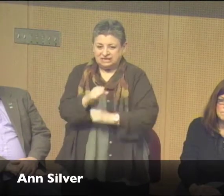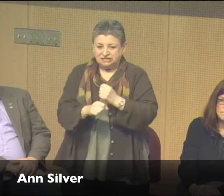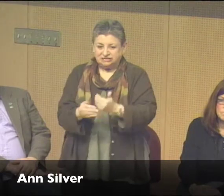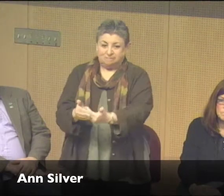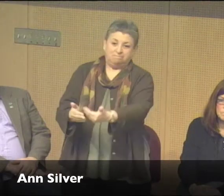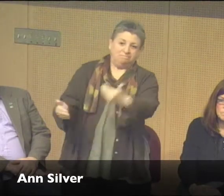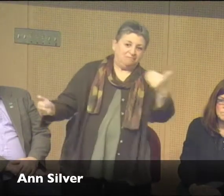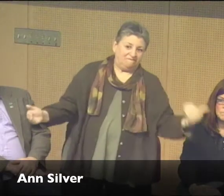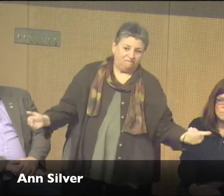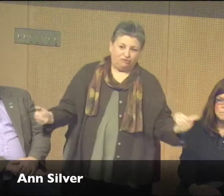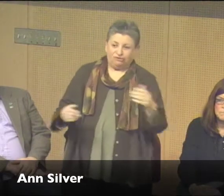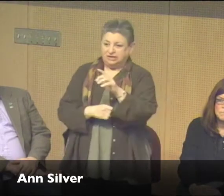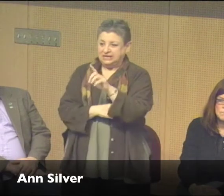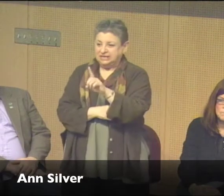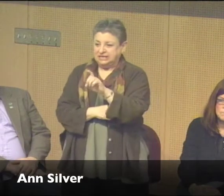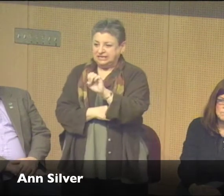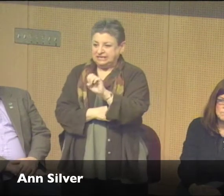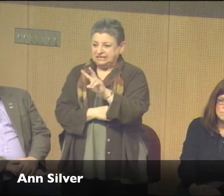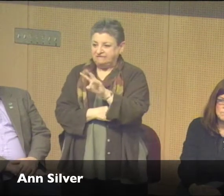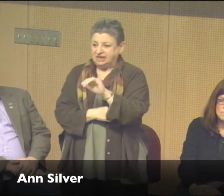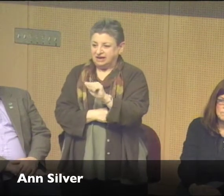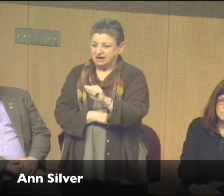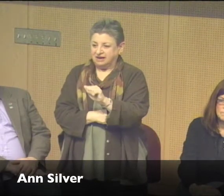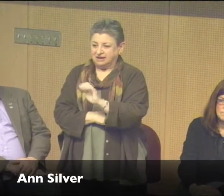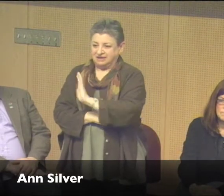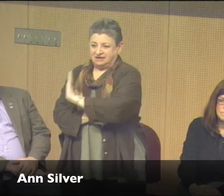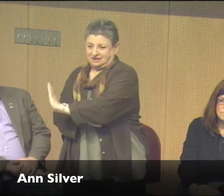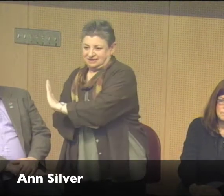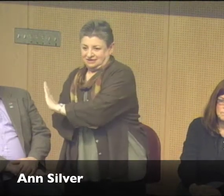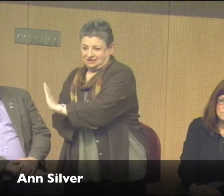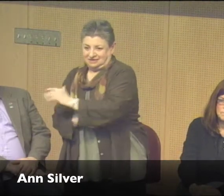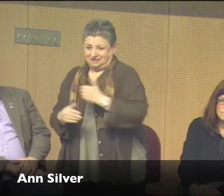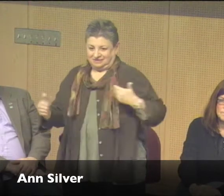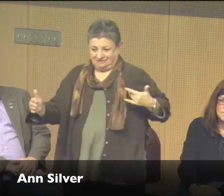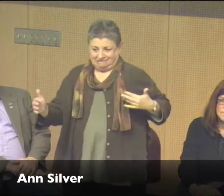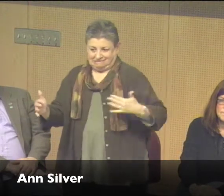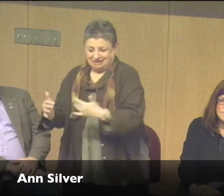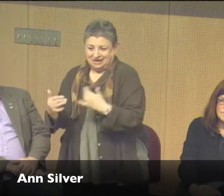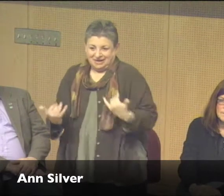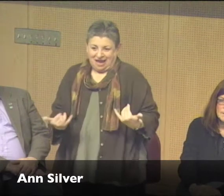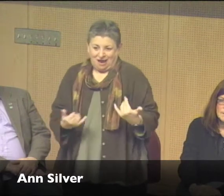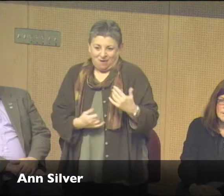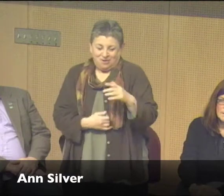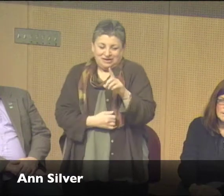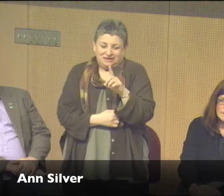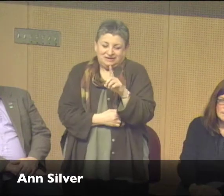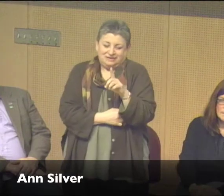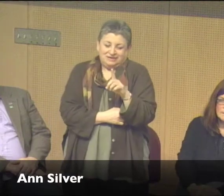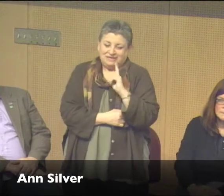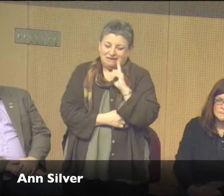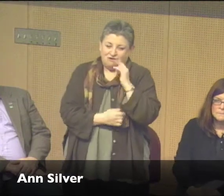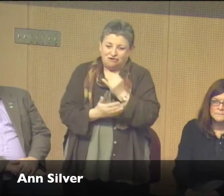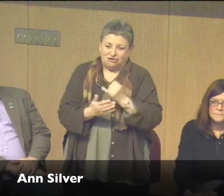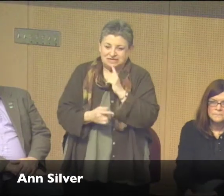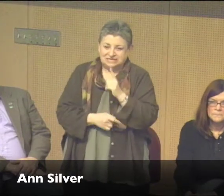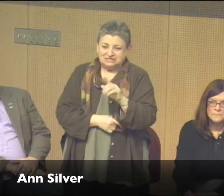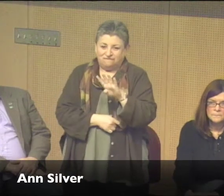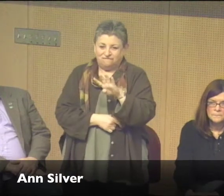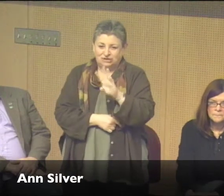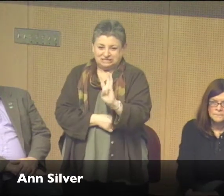That was 20 years actually before the Divya particular movement. And so now, we see